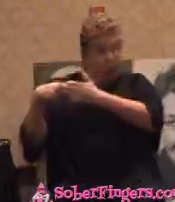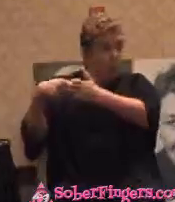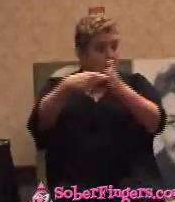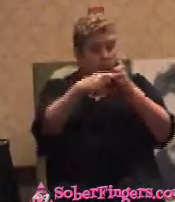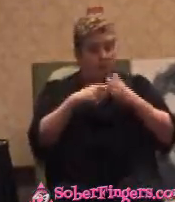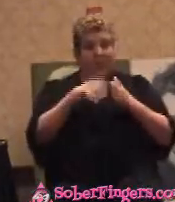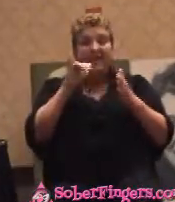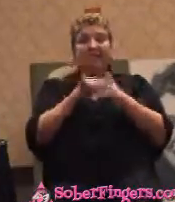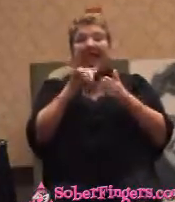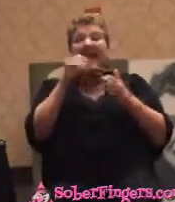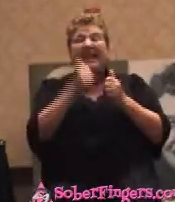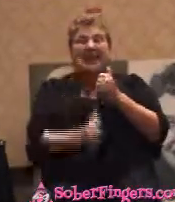get something to have an alcoholic.